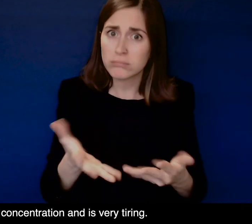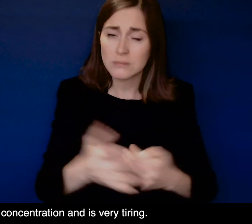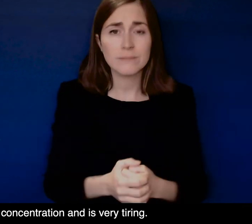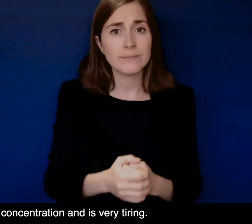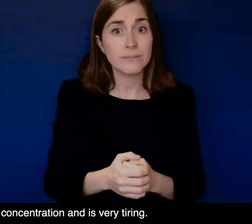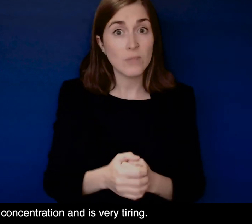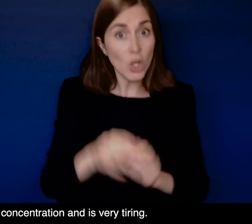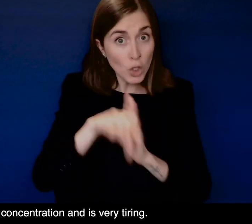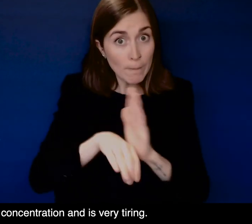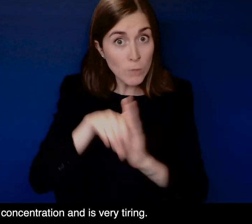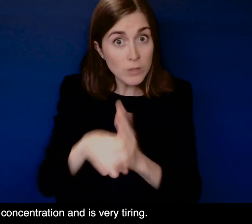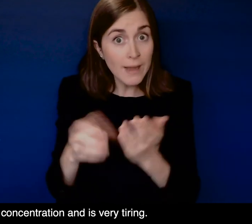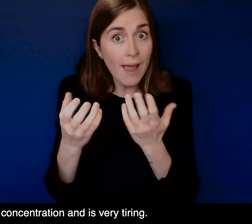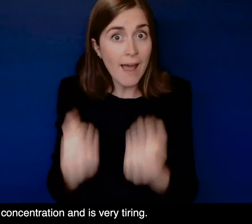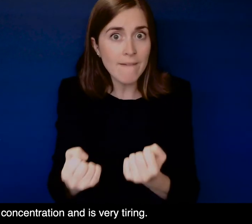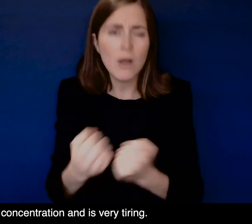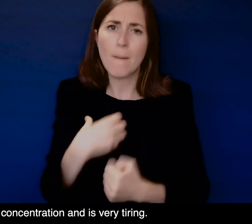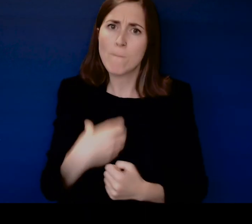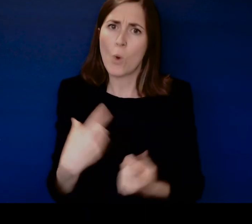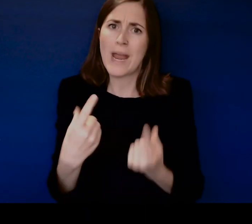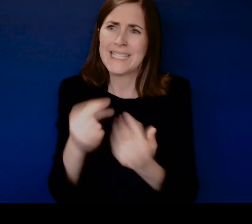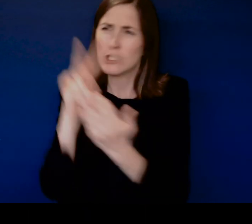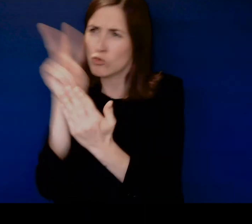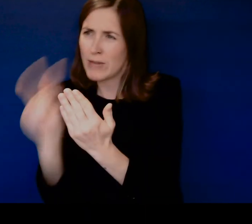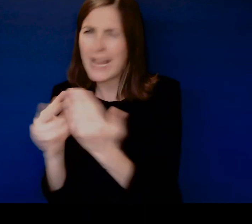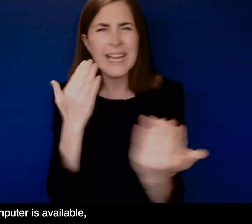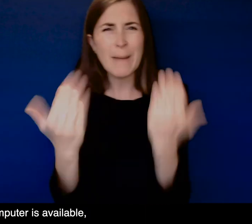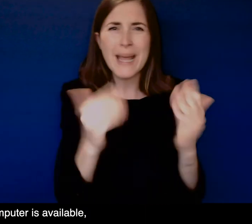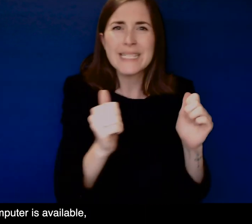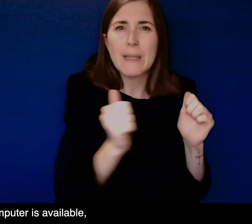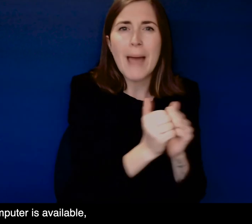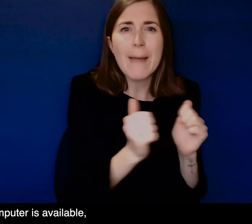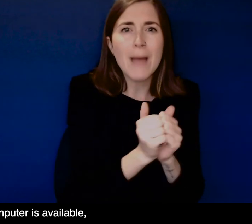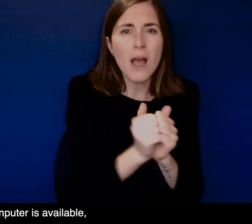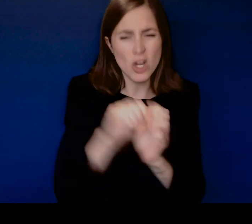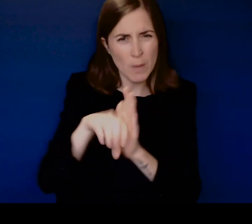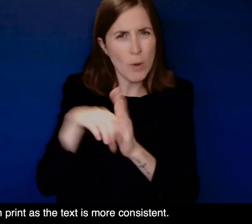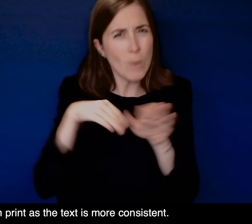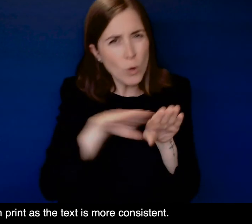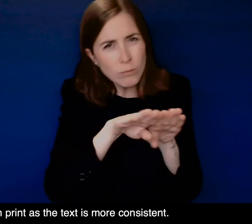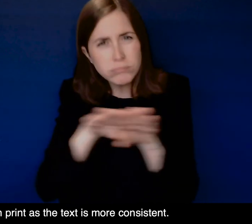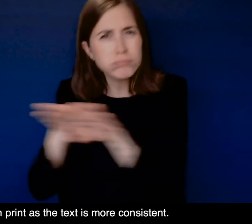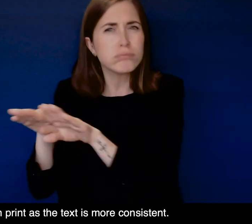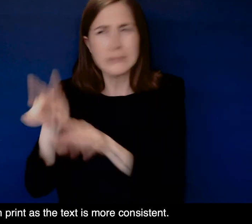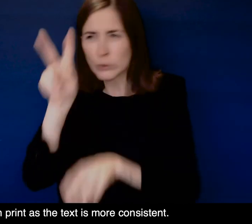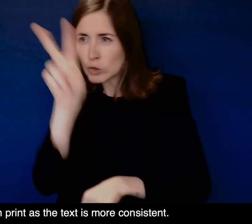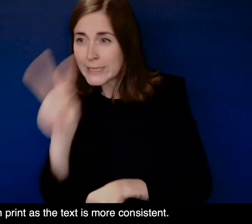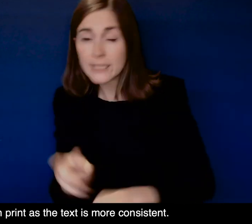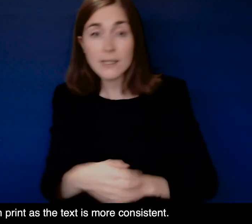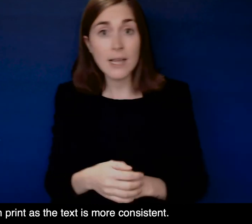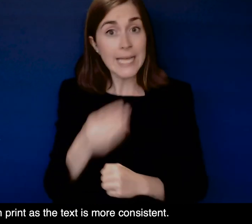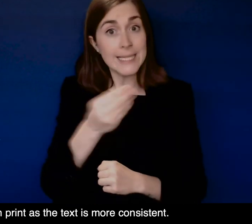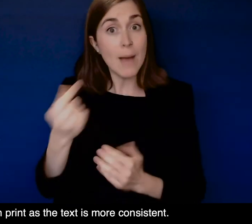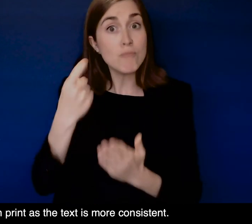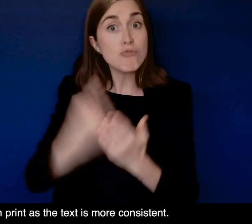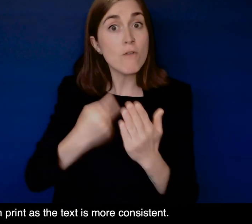this involves a lot of concentration and is very tiring If a computer is available, this is easier to read than print